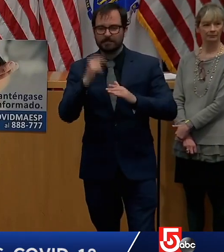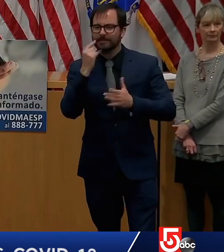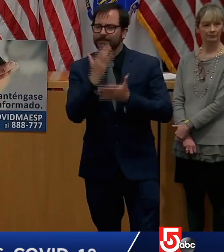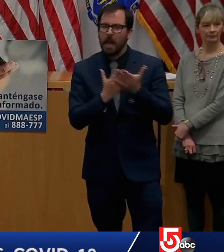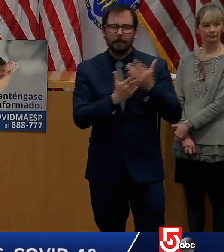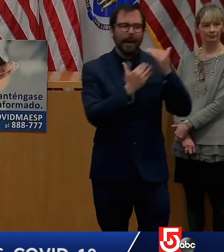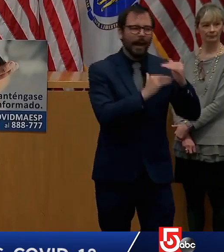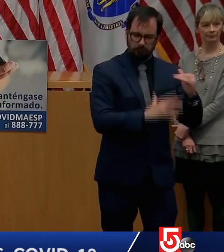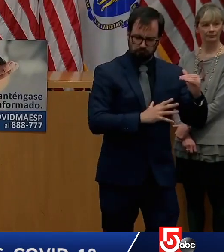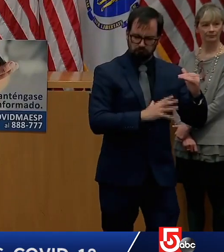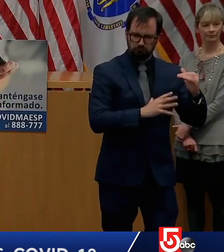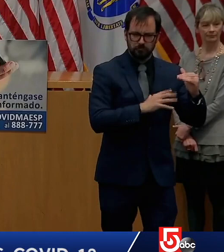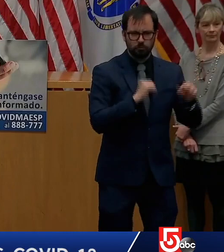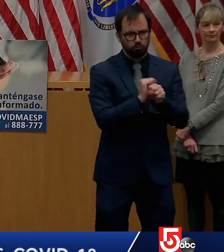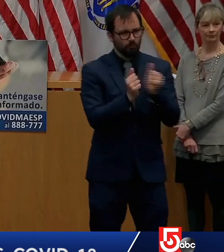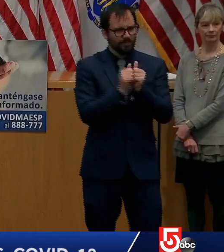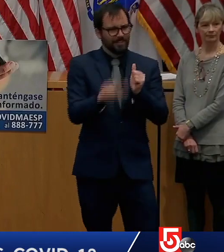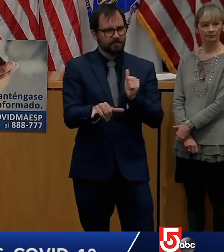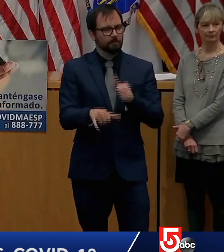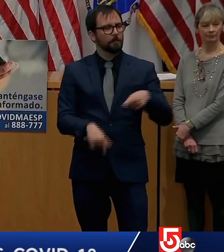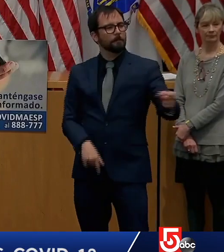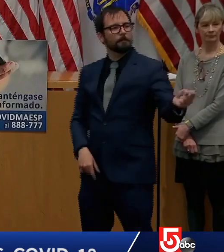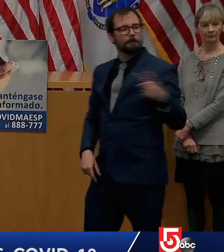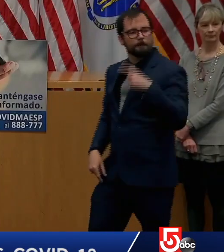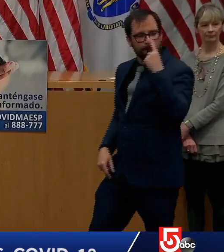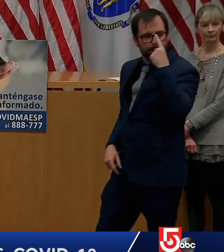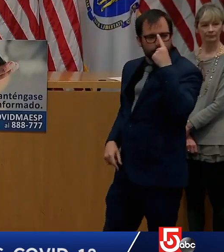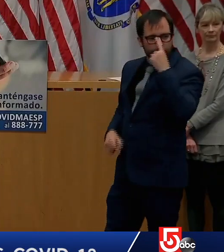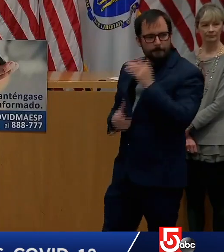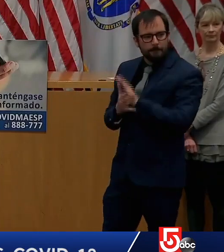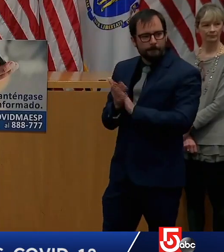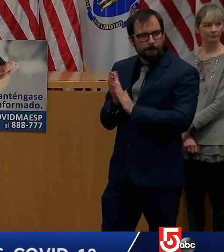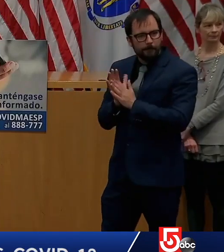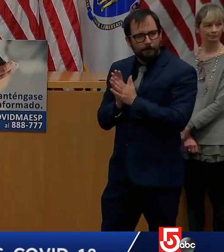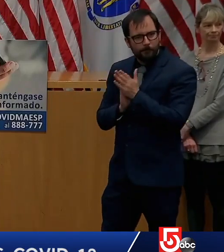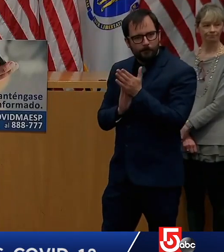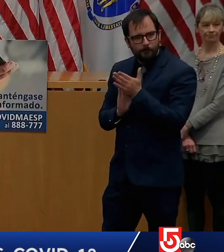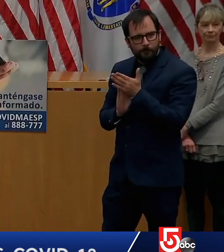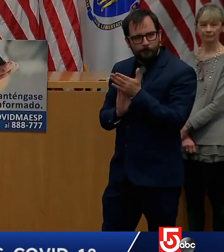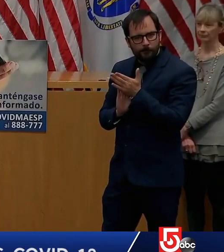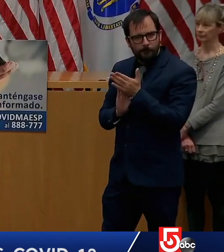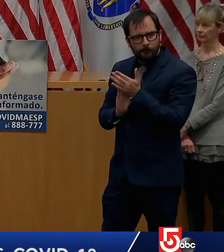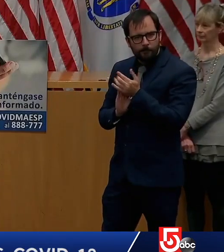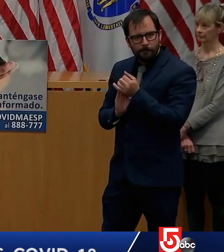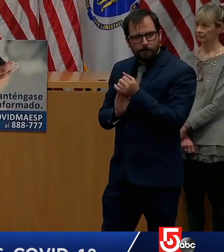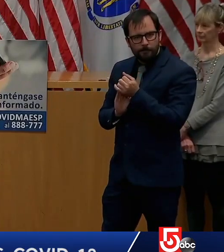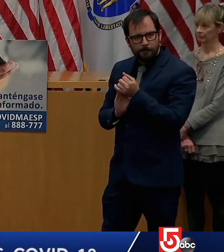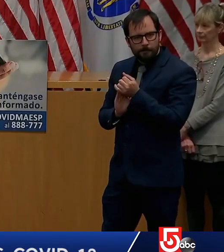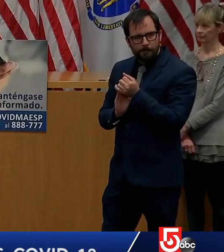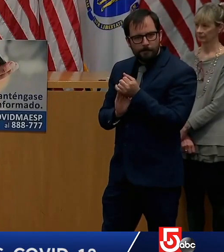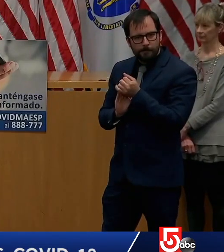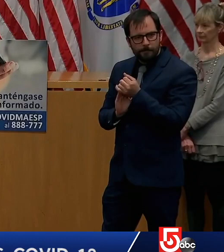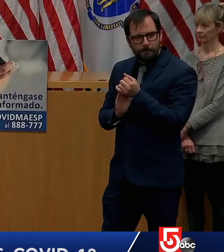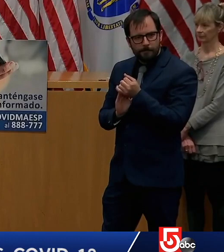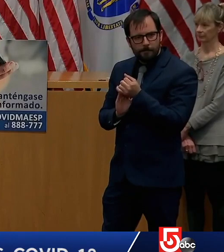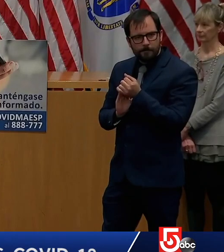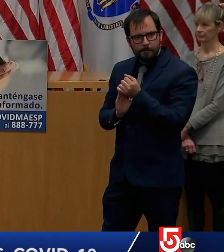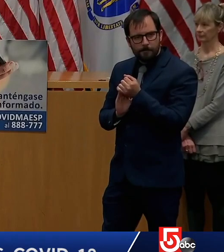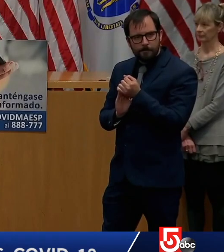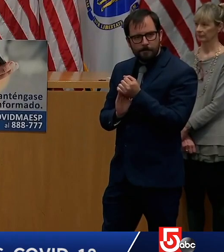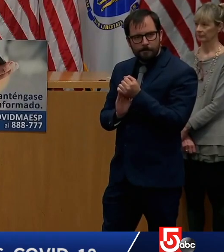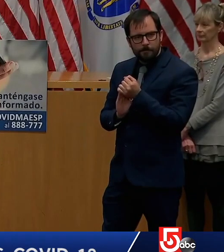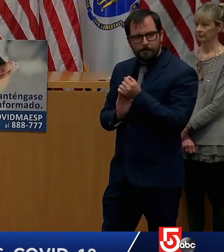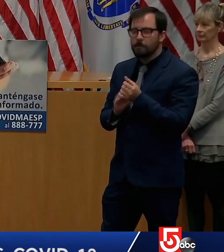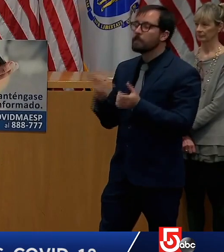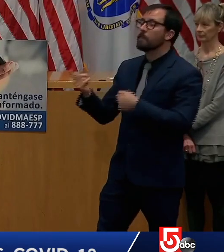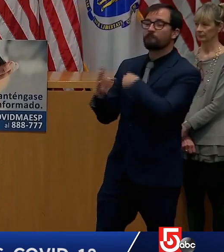What sort of planning do the department and schools have to do to prepare for the fall? So that planning is already underway. Part